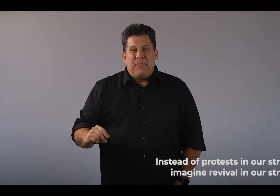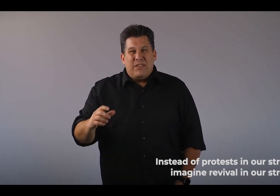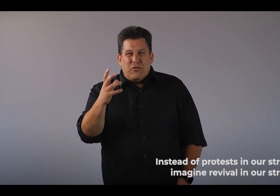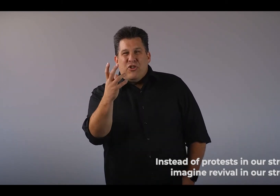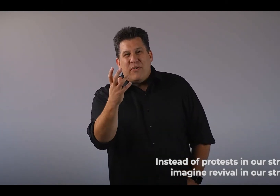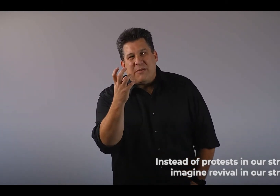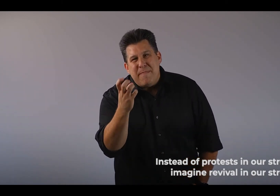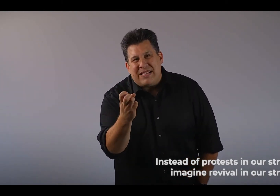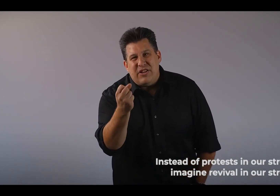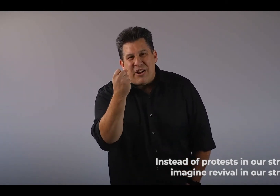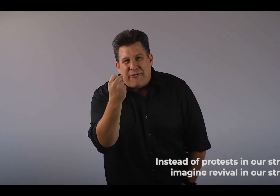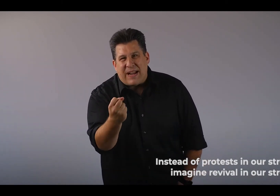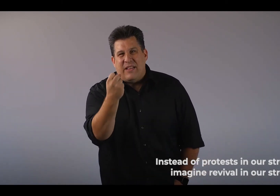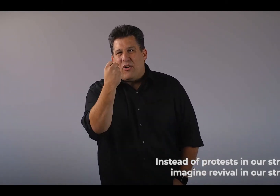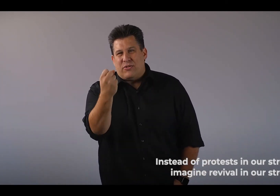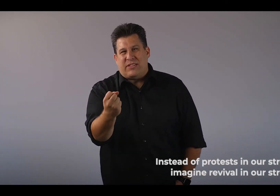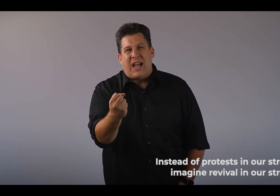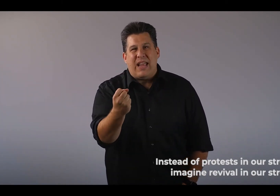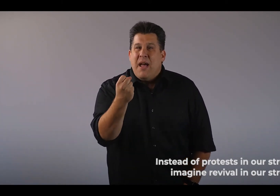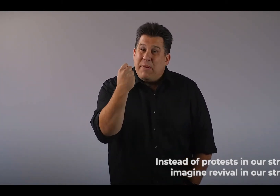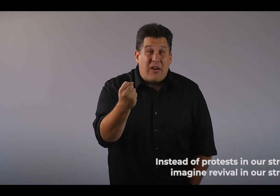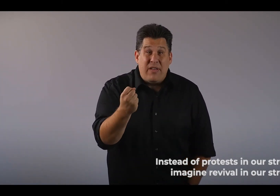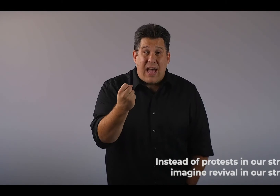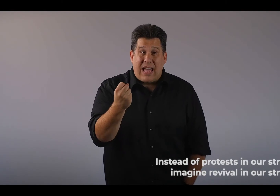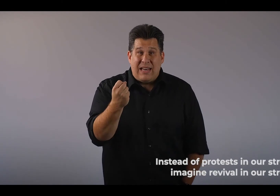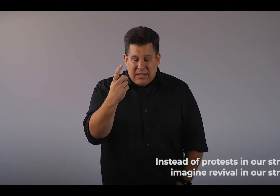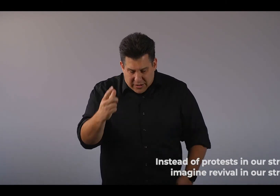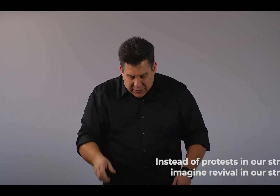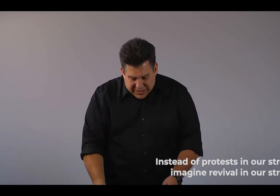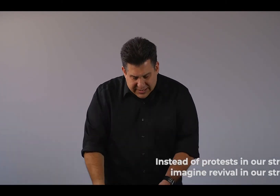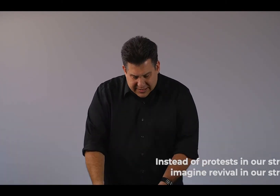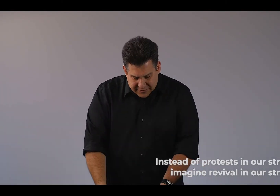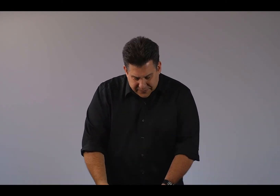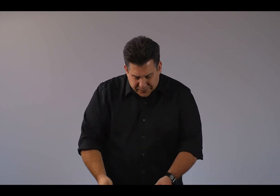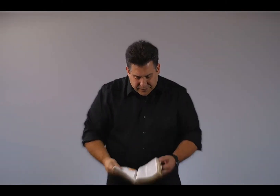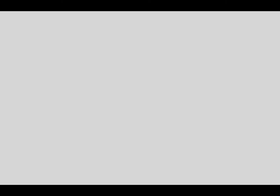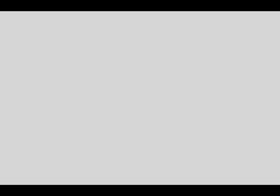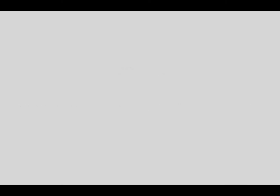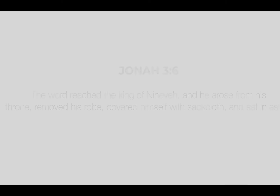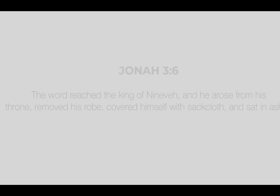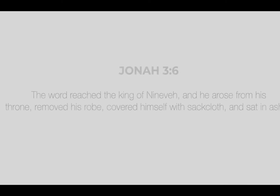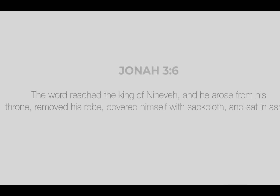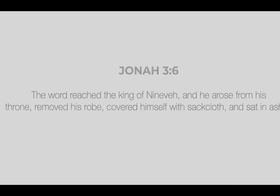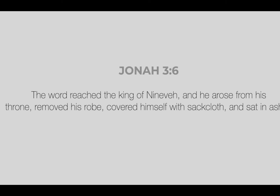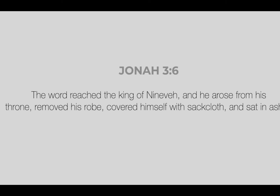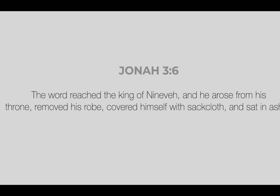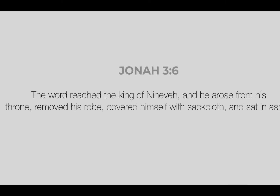And so Jonah's message affected the whole society. But not only that, look at verse 6. It says, And the word